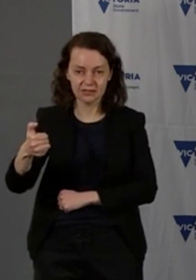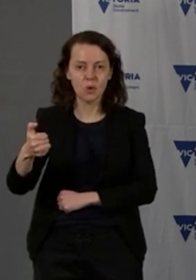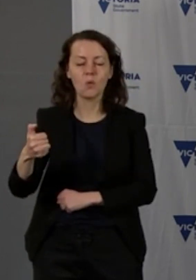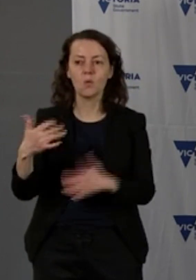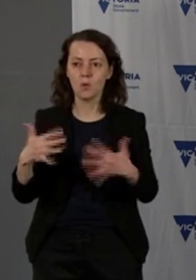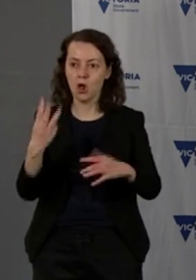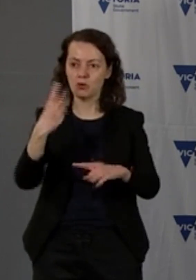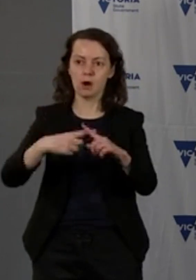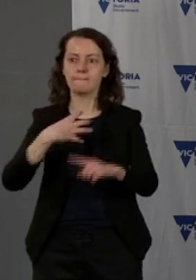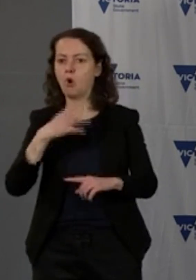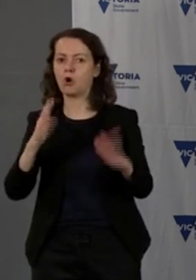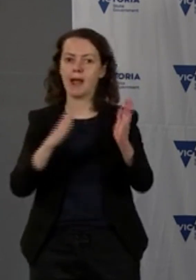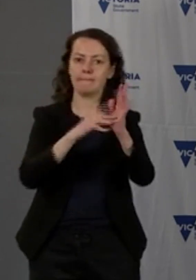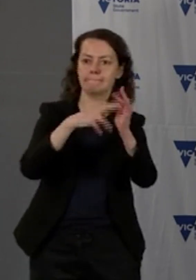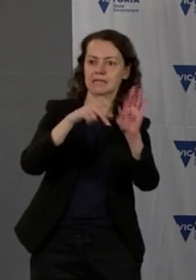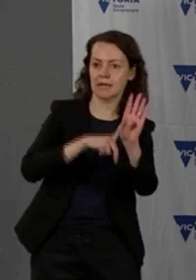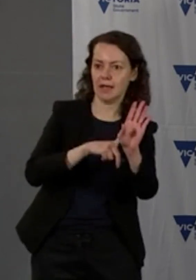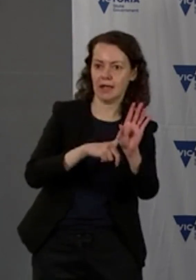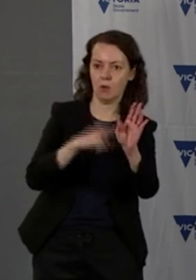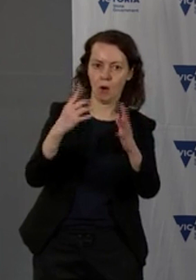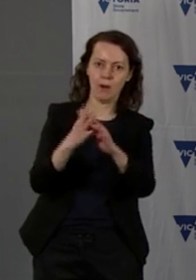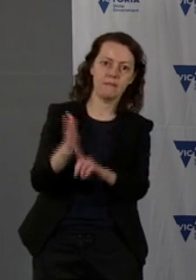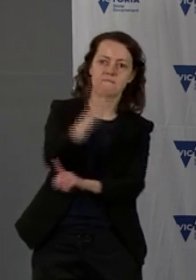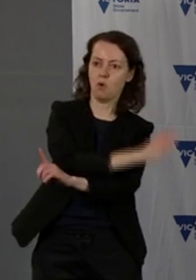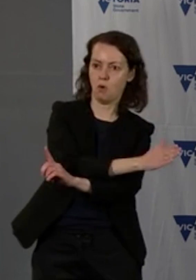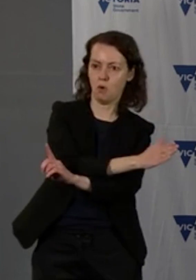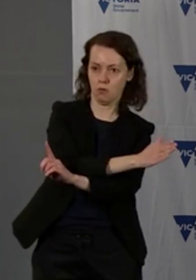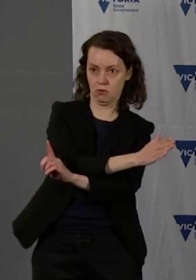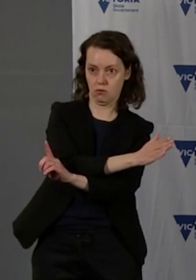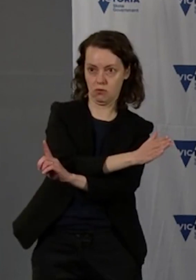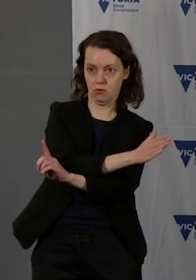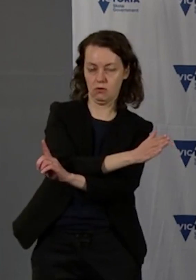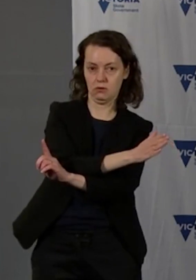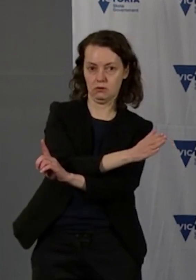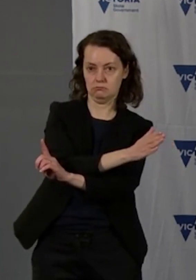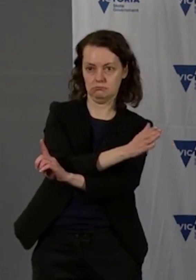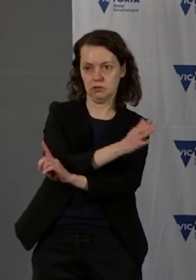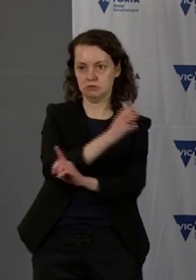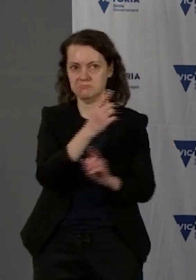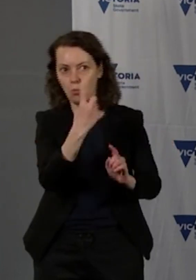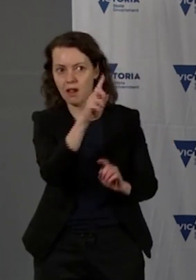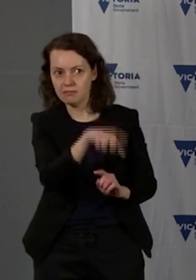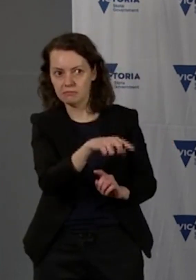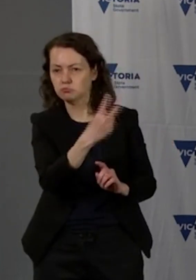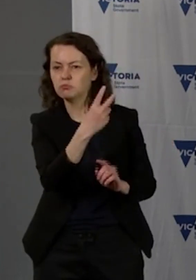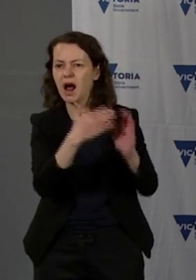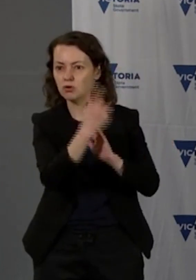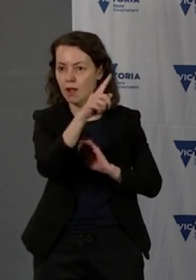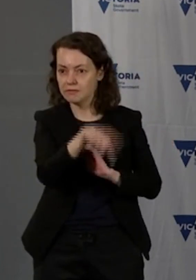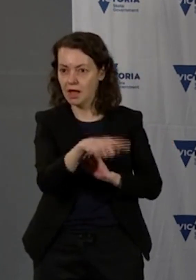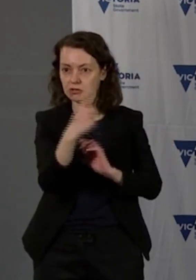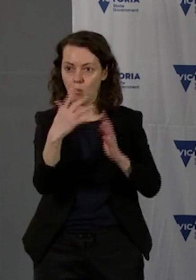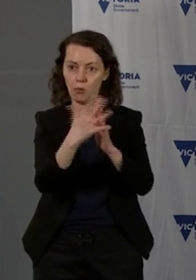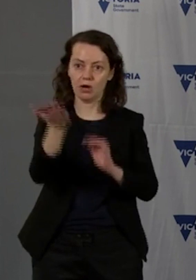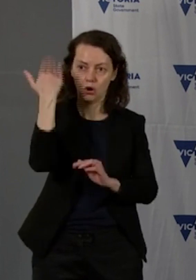when compared to the Monday of the previous week. So I think that just, and we'll come back to it, gives